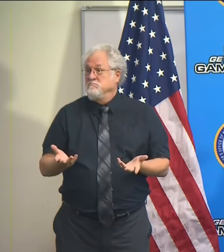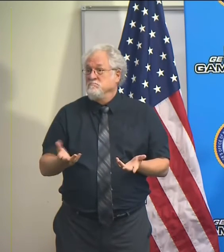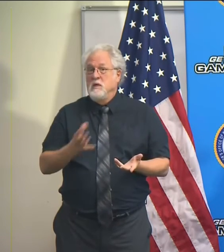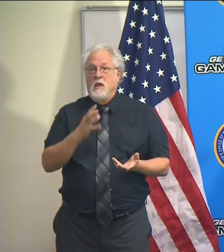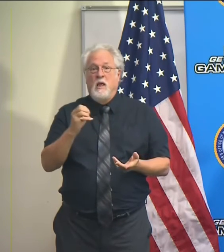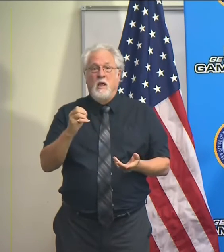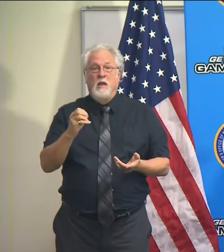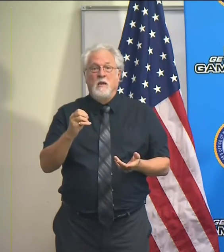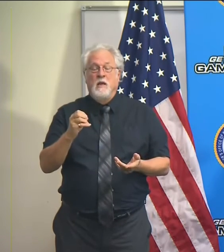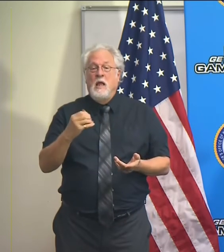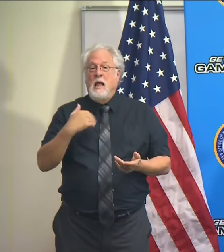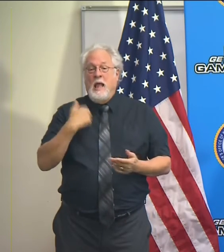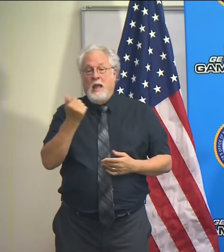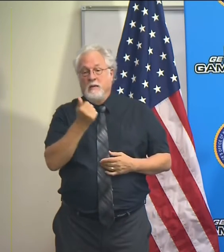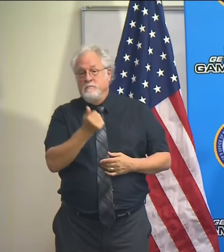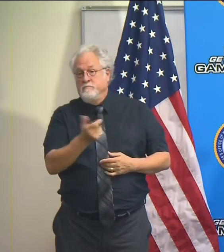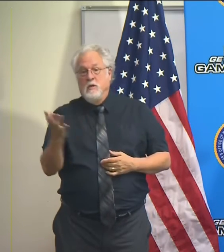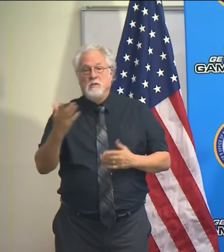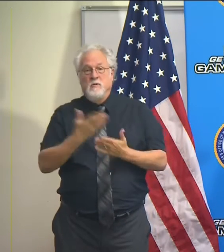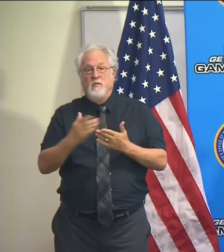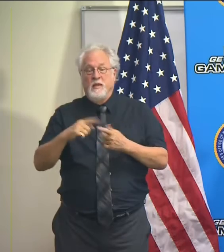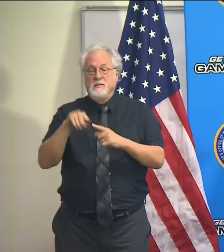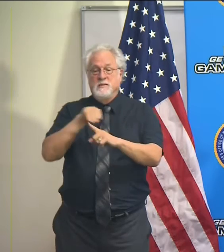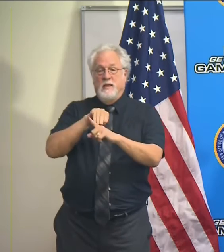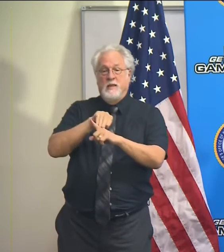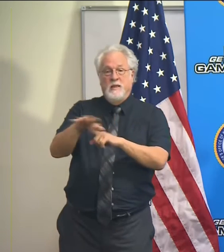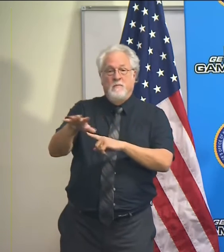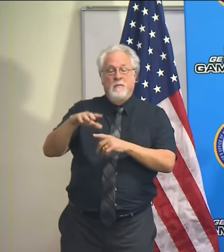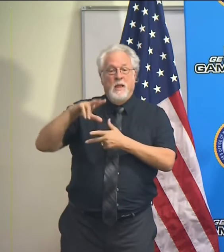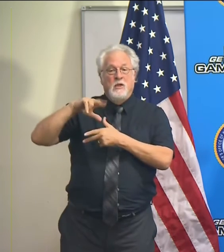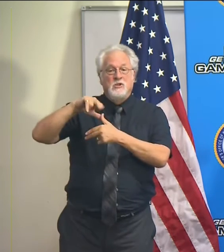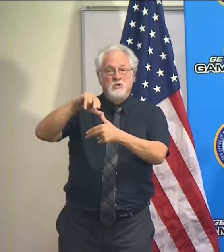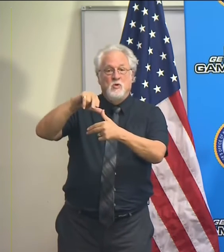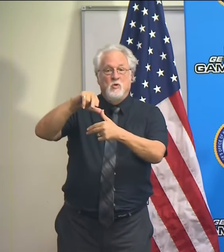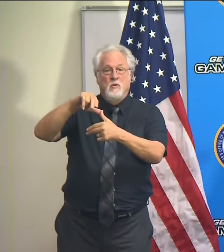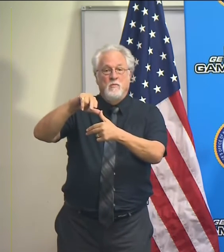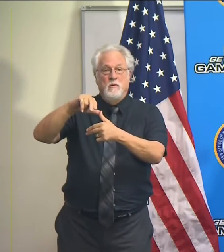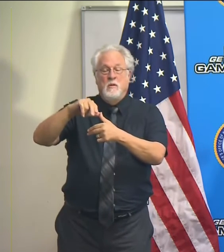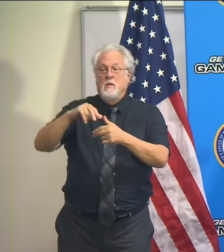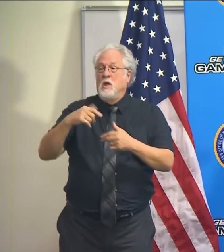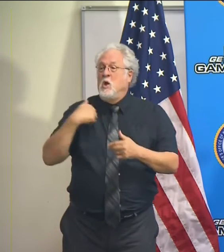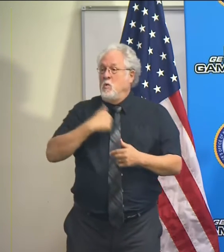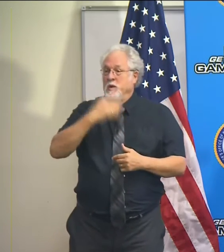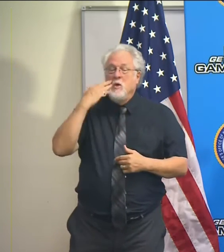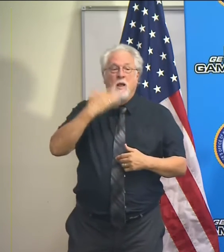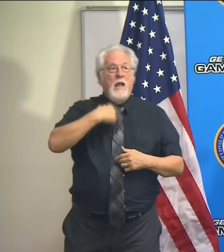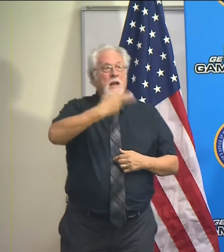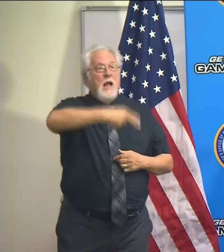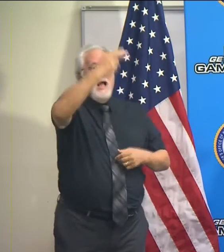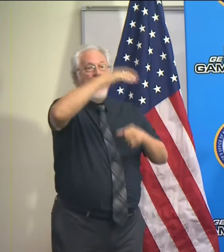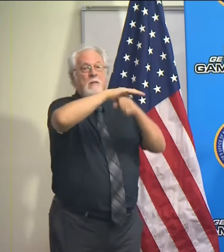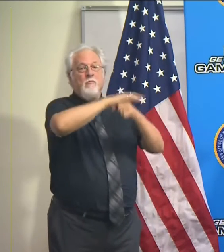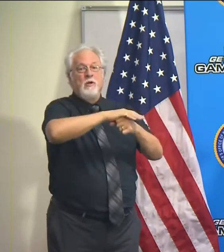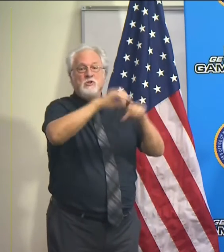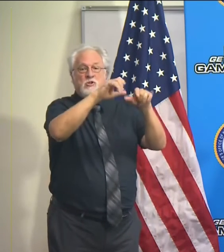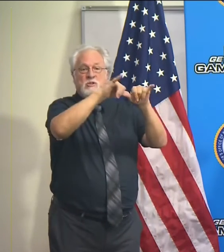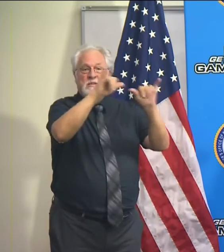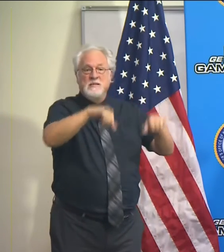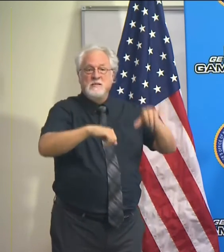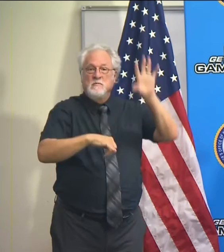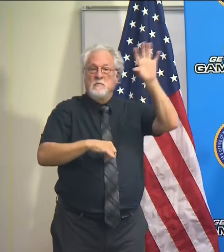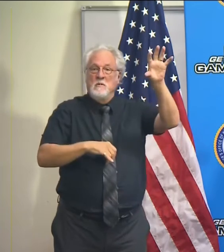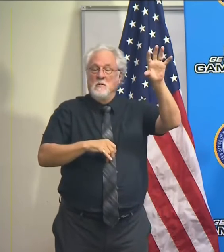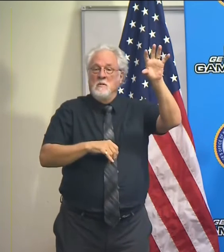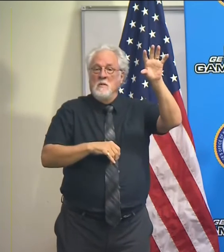you know, you have multiple things that impact a storm in its track. We know we had a high-pressure system over the